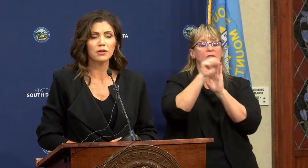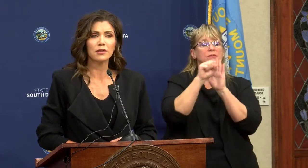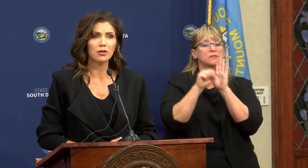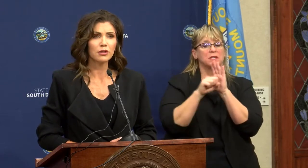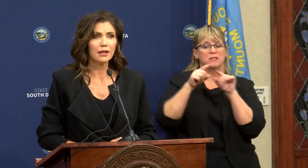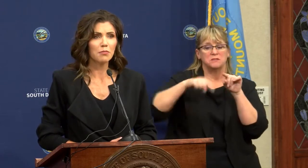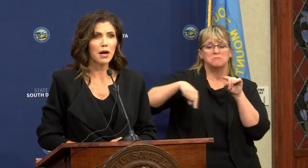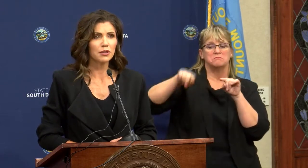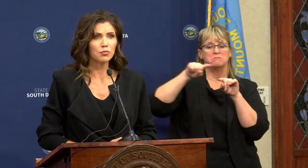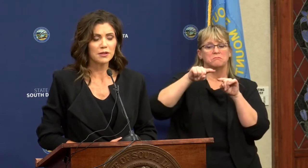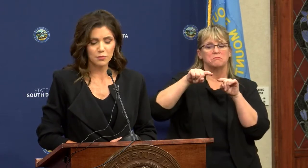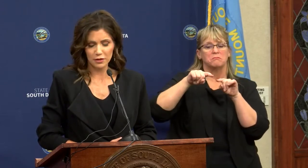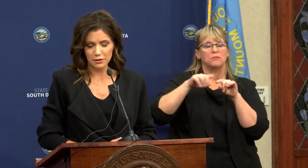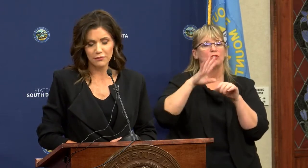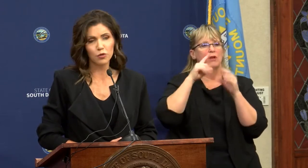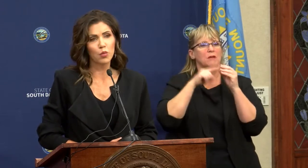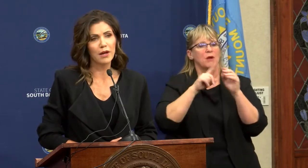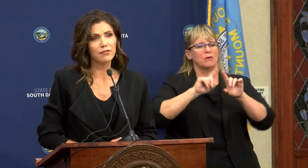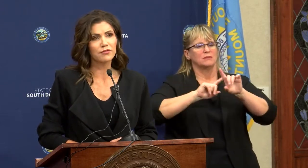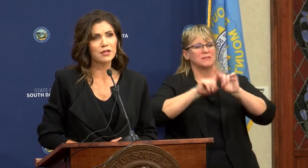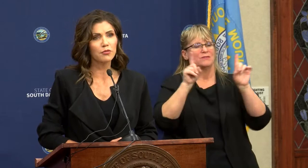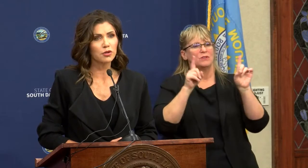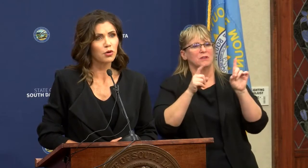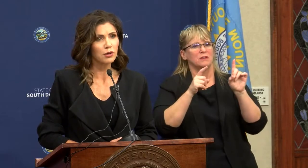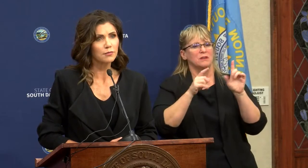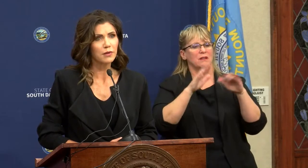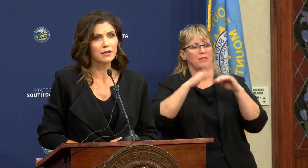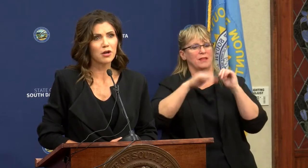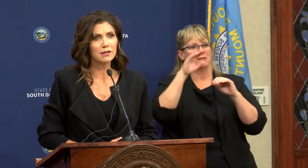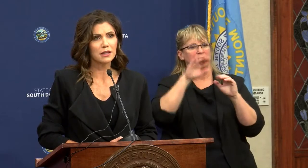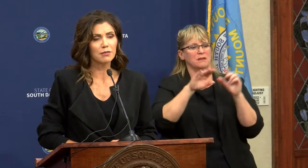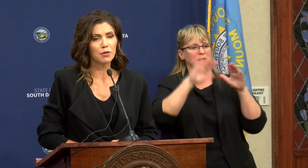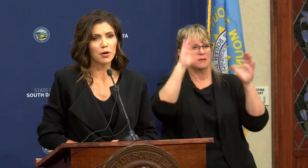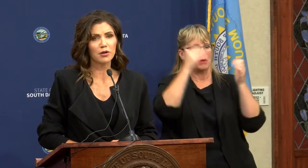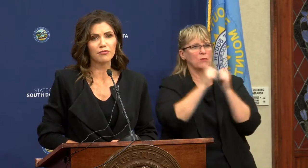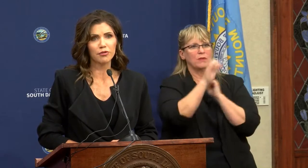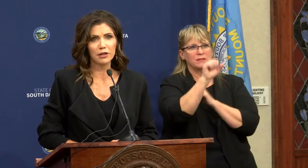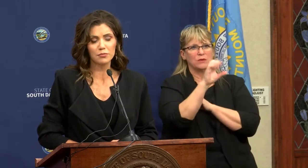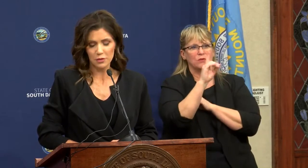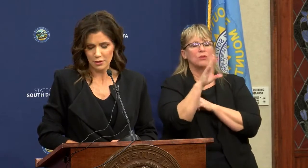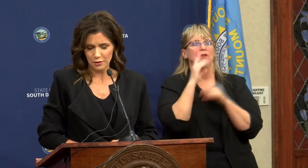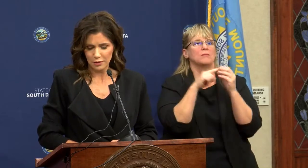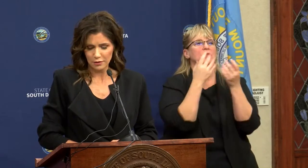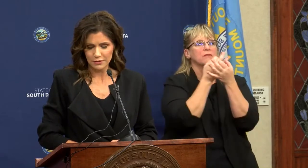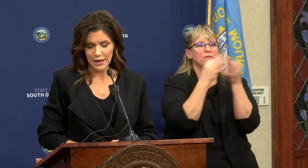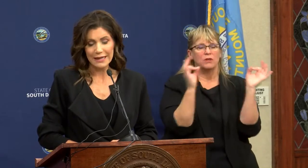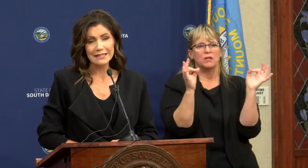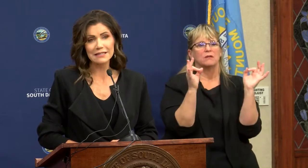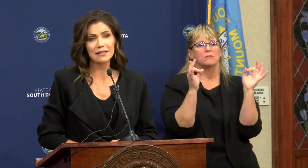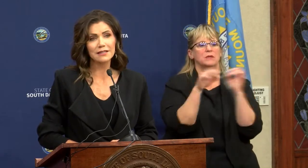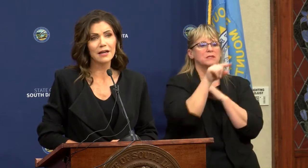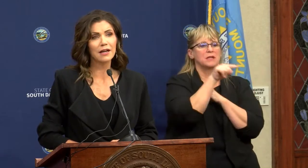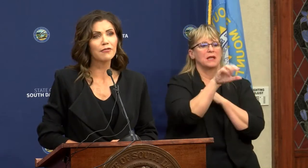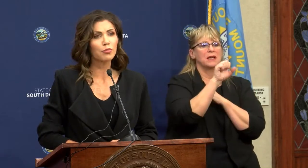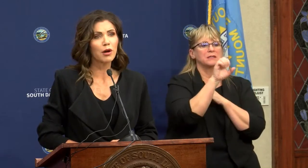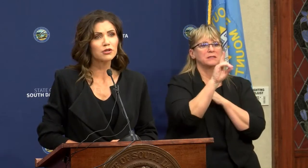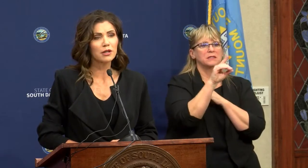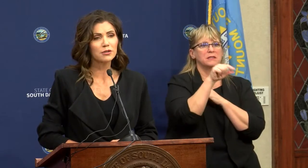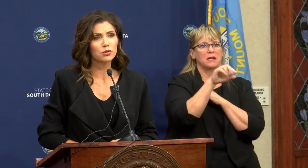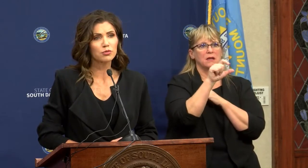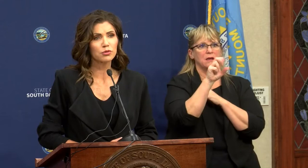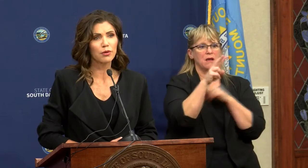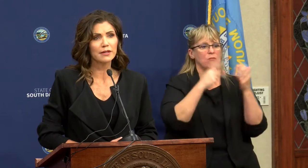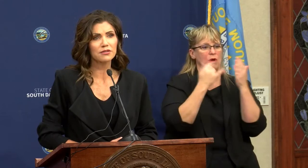also looking at monuments but in a different way of South Dakota. I talked to him about our freedom.sd.gov